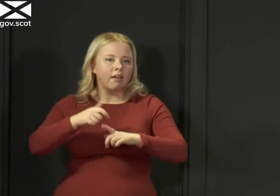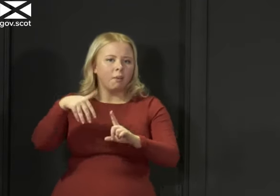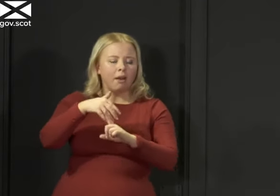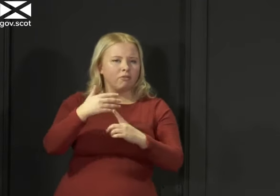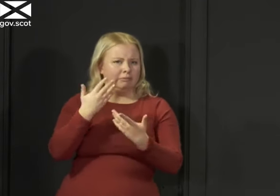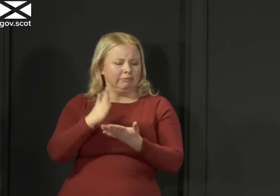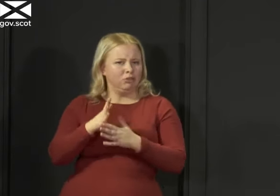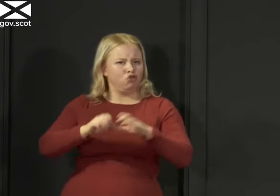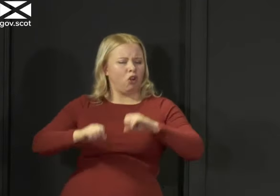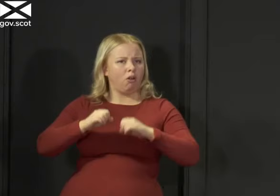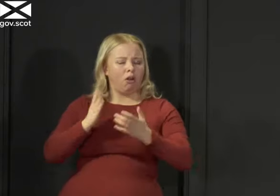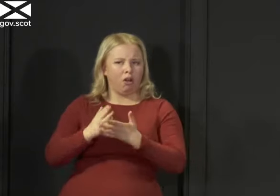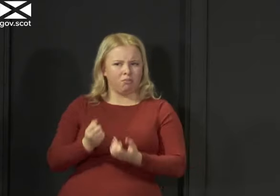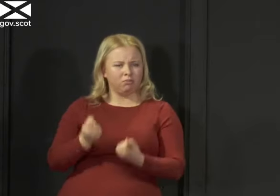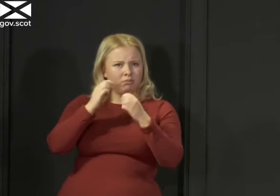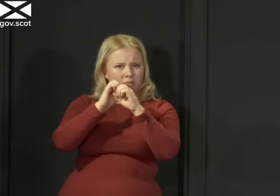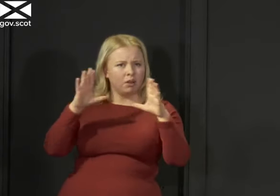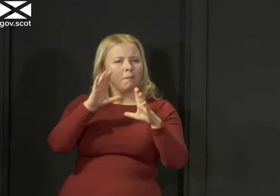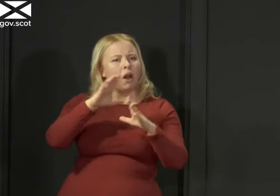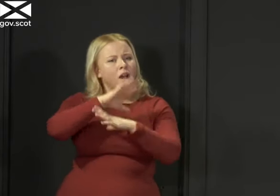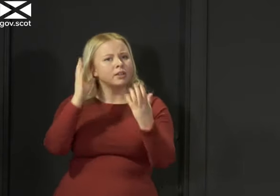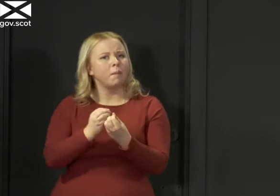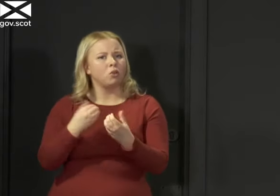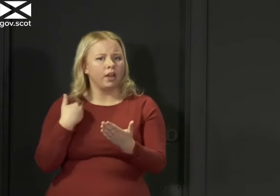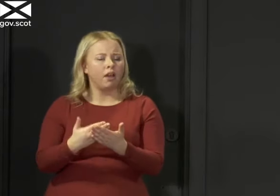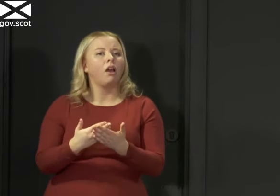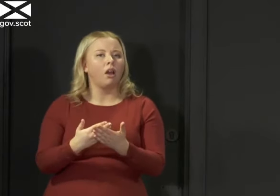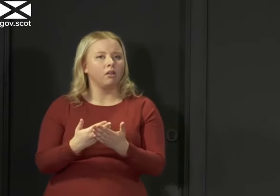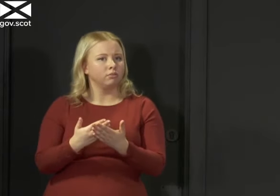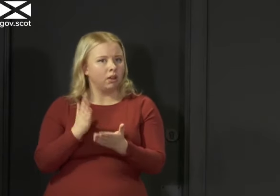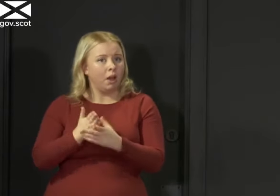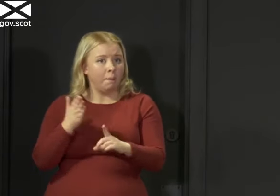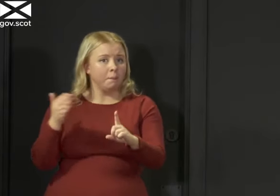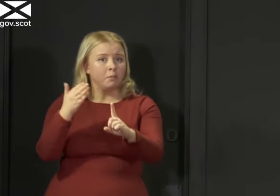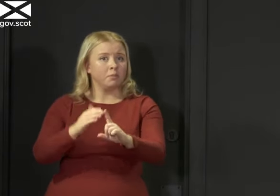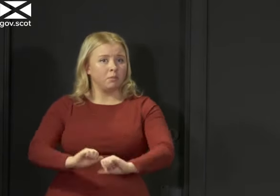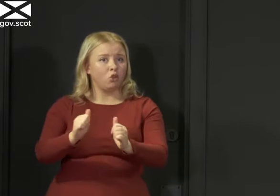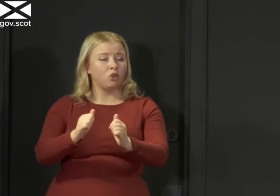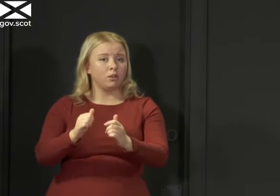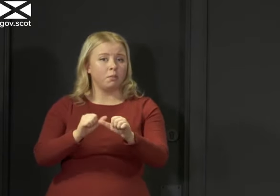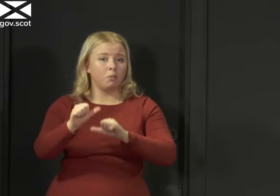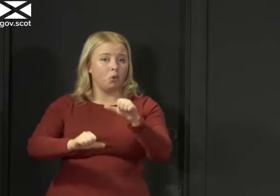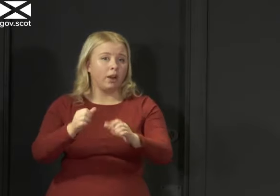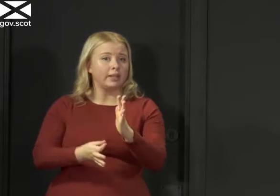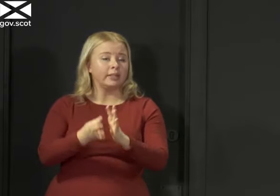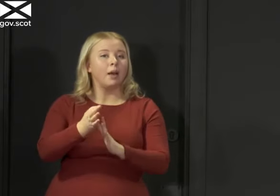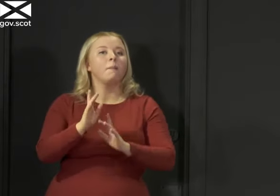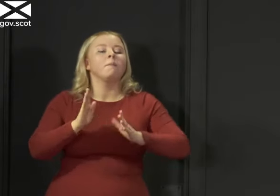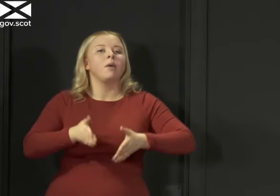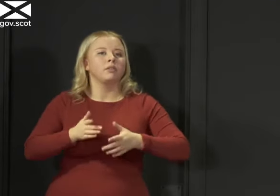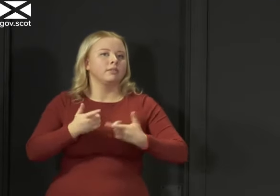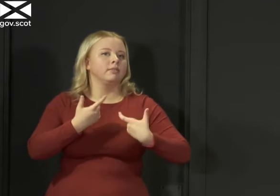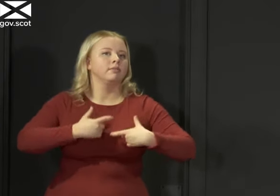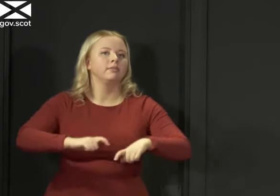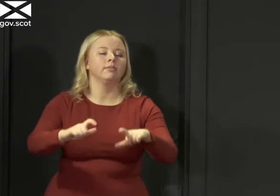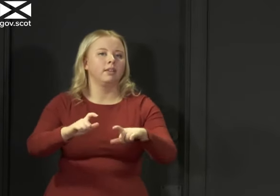the technicalities of it all but in summary we're going in the right direction here we just need to go a bit further in order to have the confidence that when we